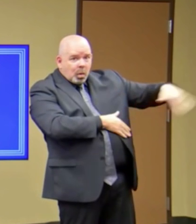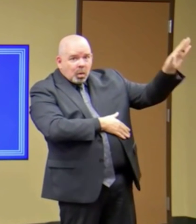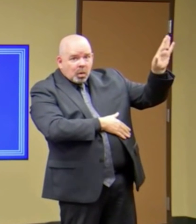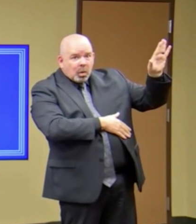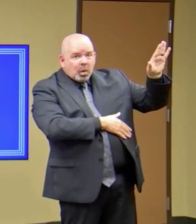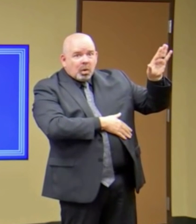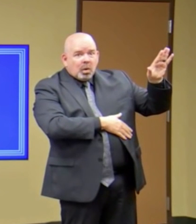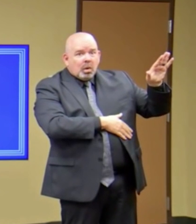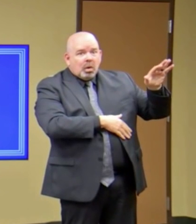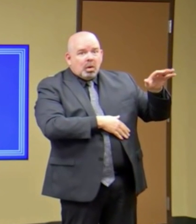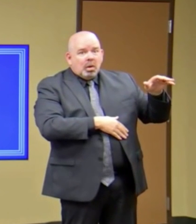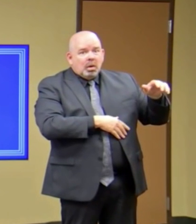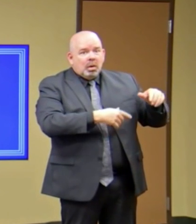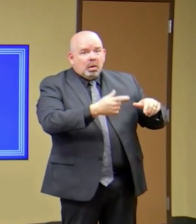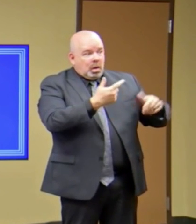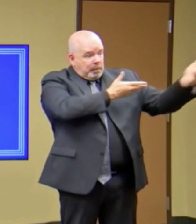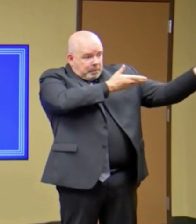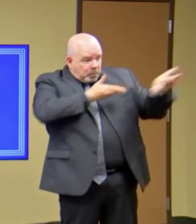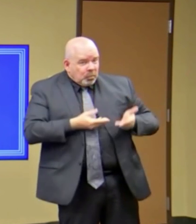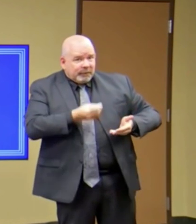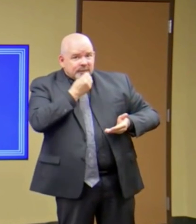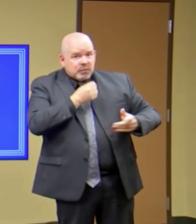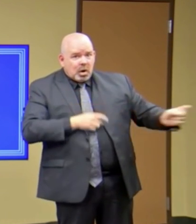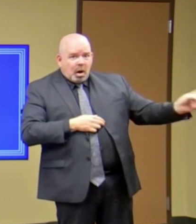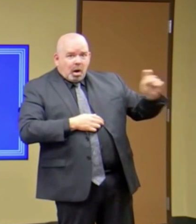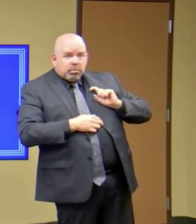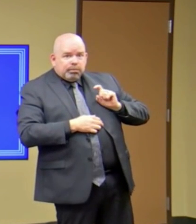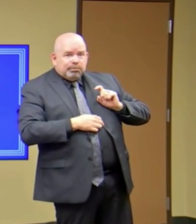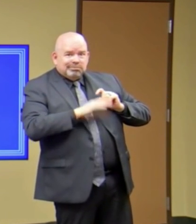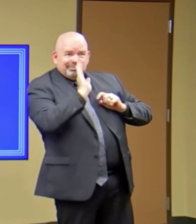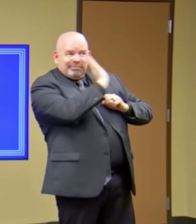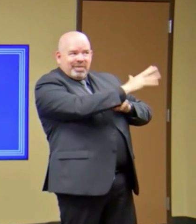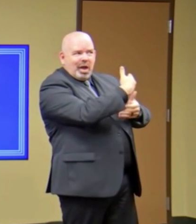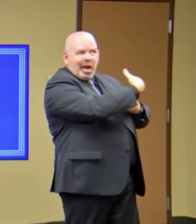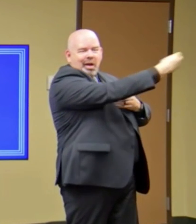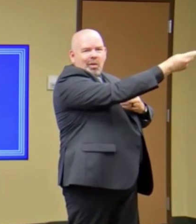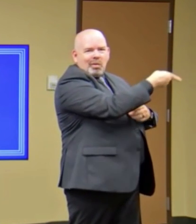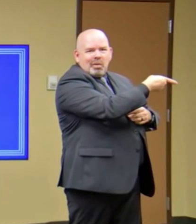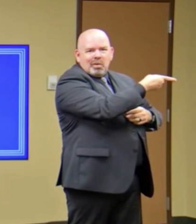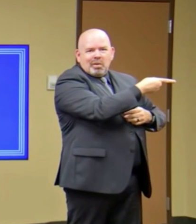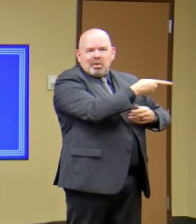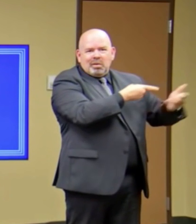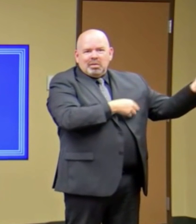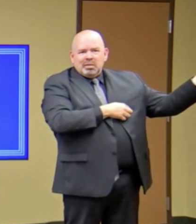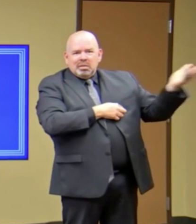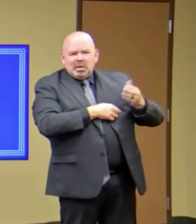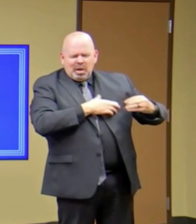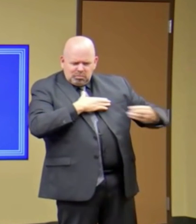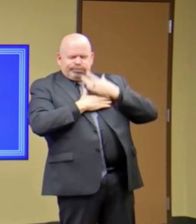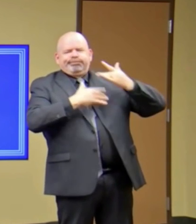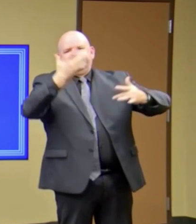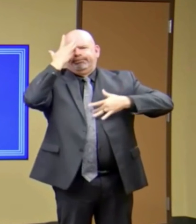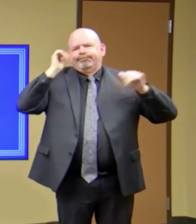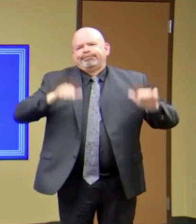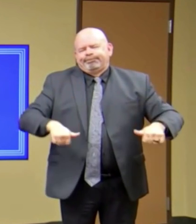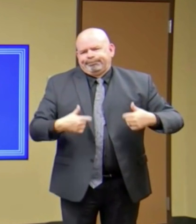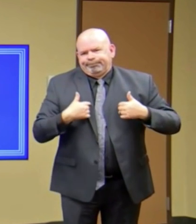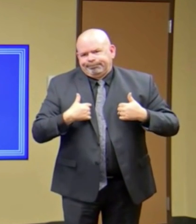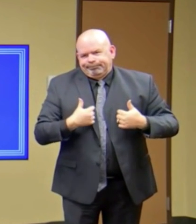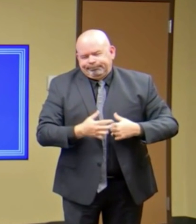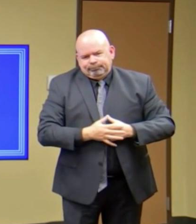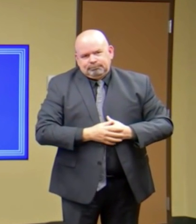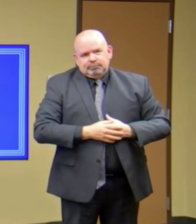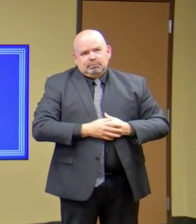all of us. And so, really, I want you to think about, as you're thinking about how to act in this new age of kind of